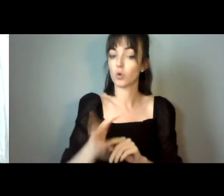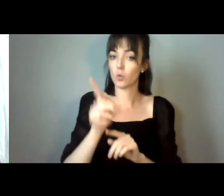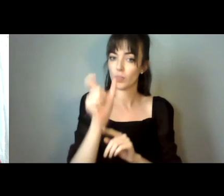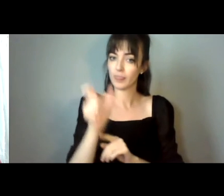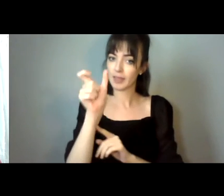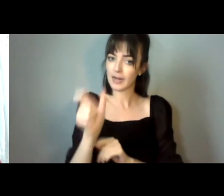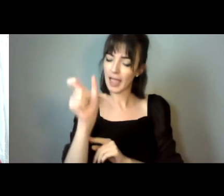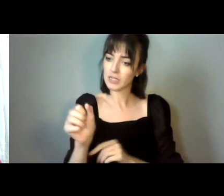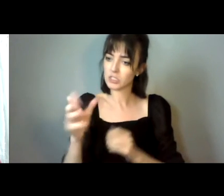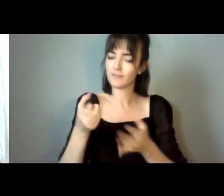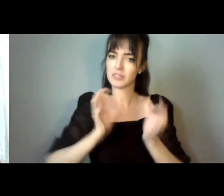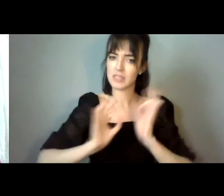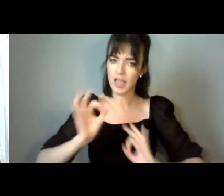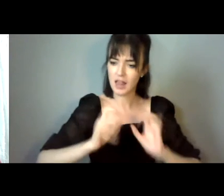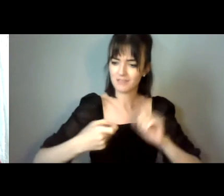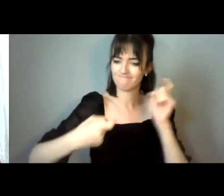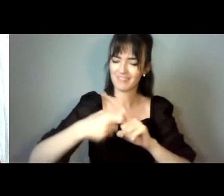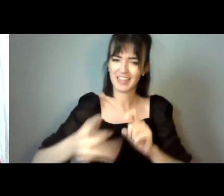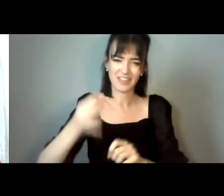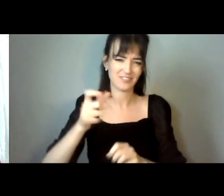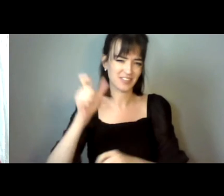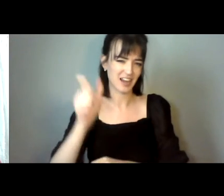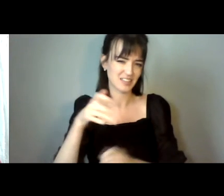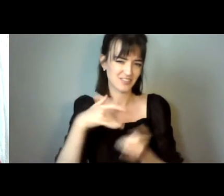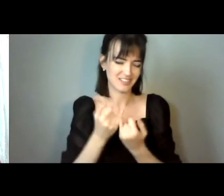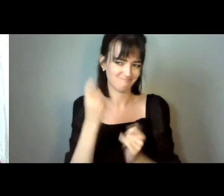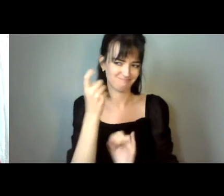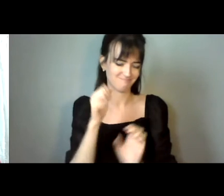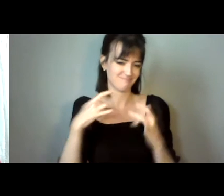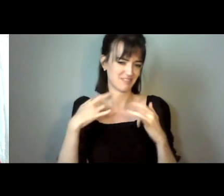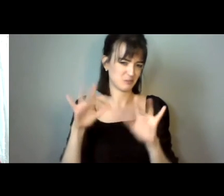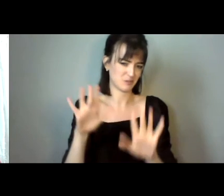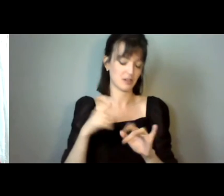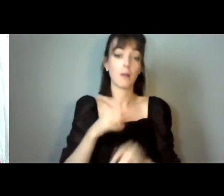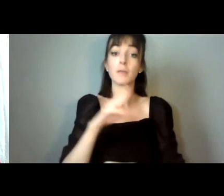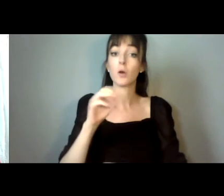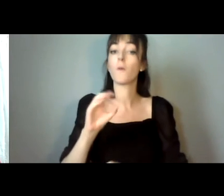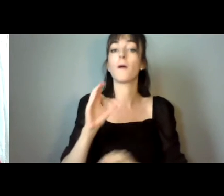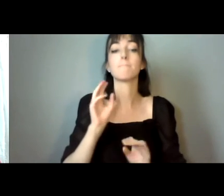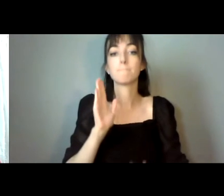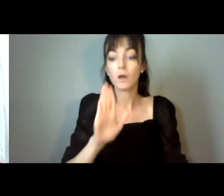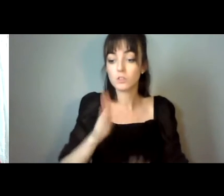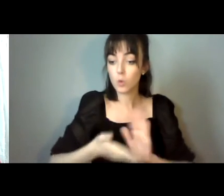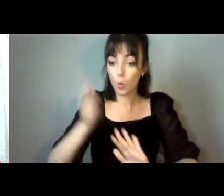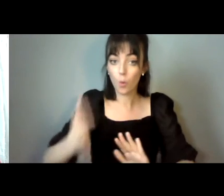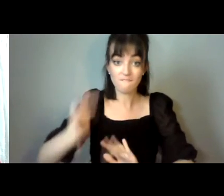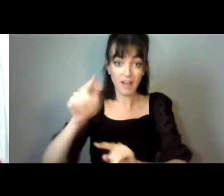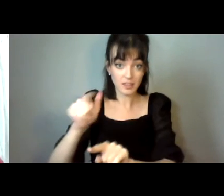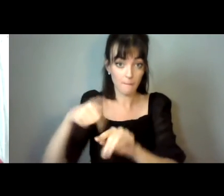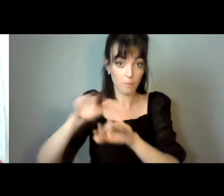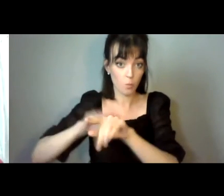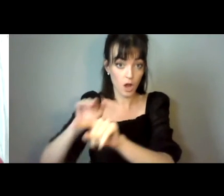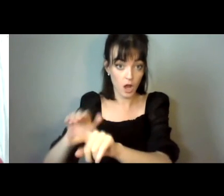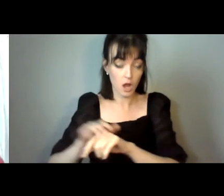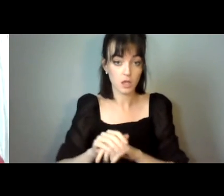or hard to reach because of other reasons, the PO has to go out and find them where they are. Not just sit in office and wait